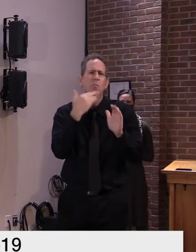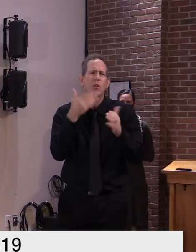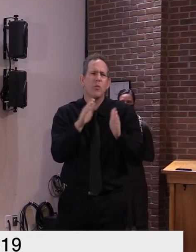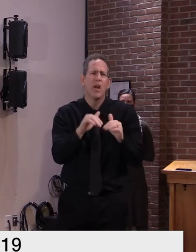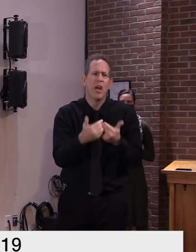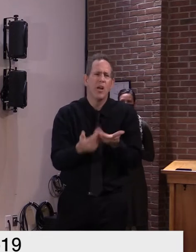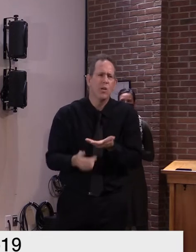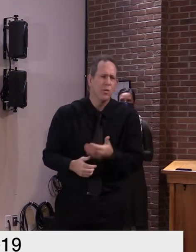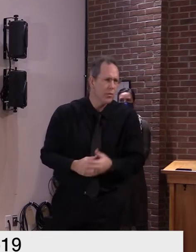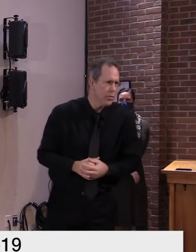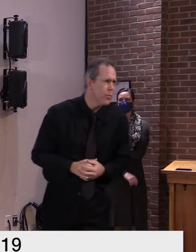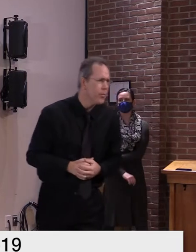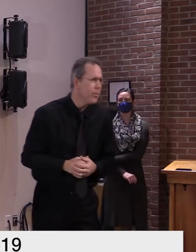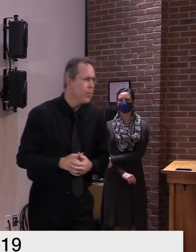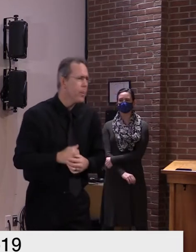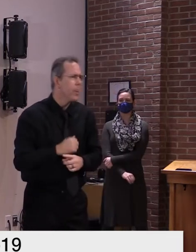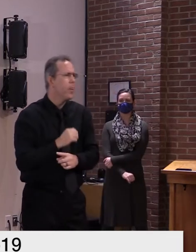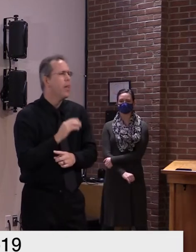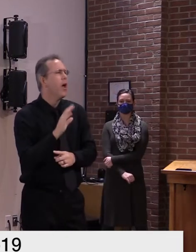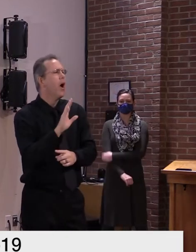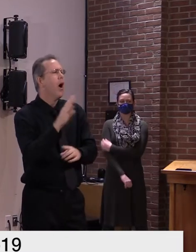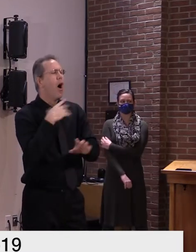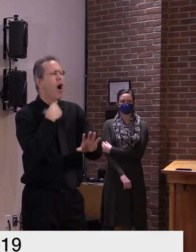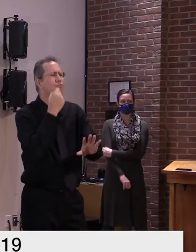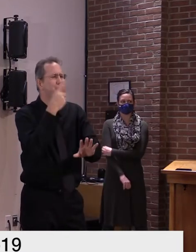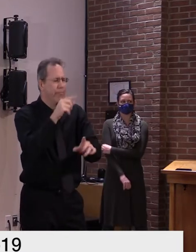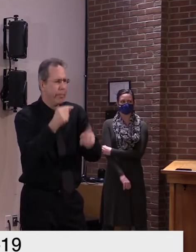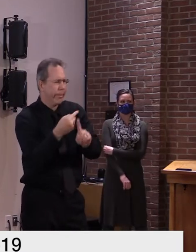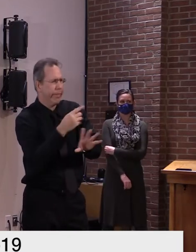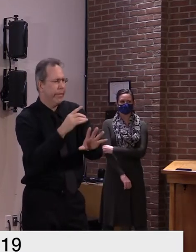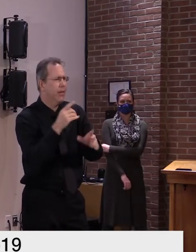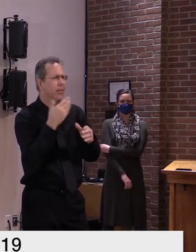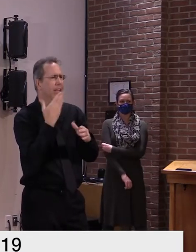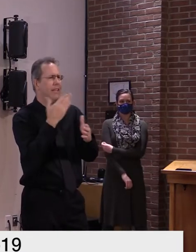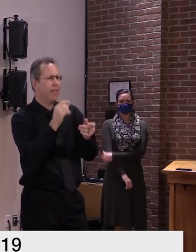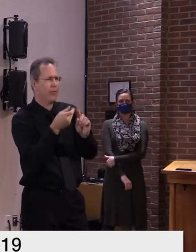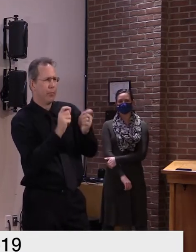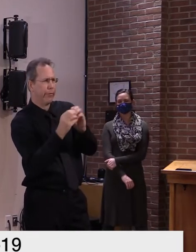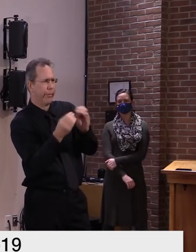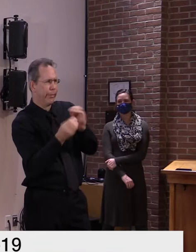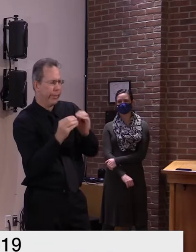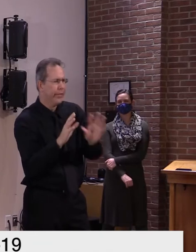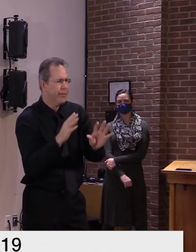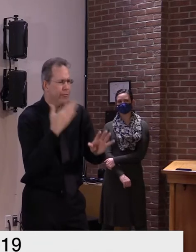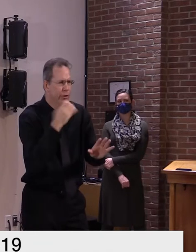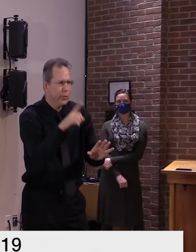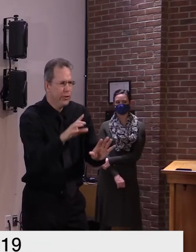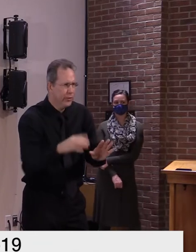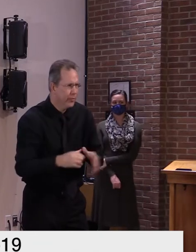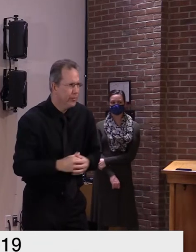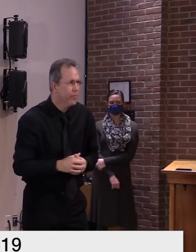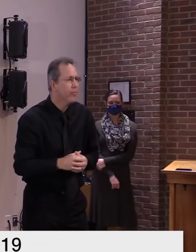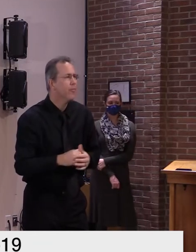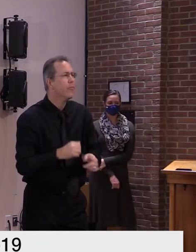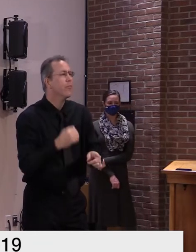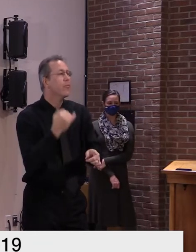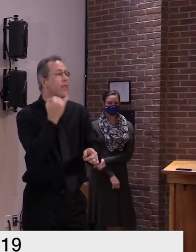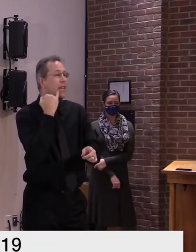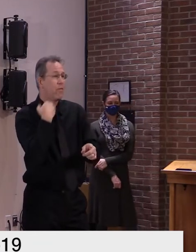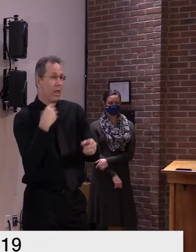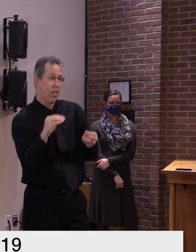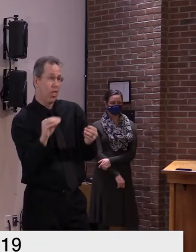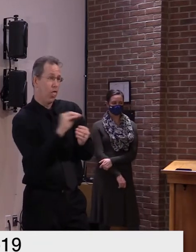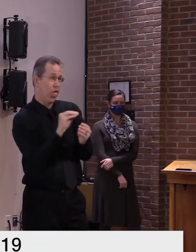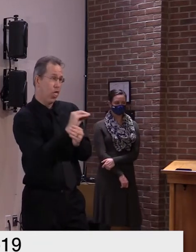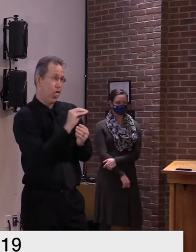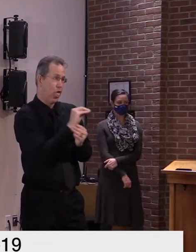of the cases would have been in days preceding that spike which probably would have been too early for a thanksgiving related um